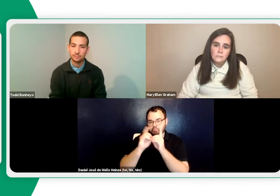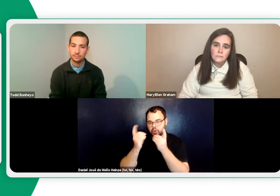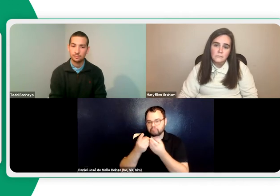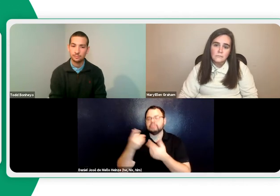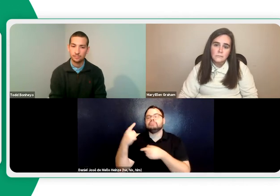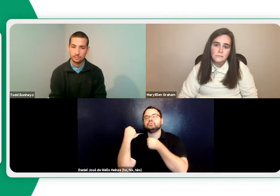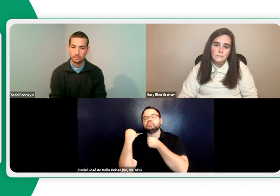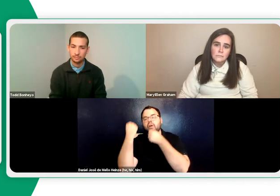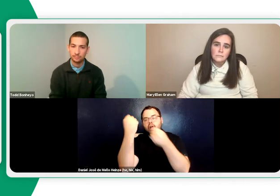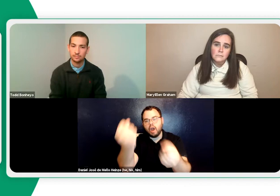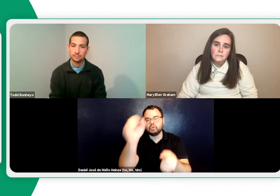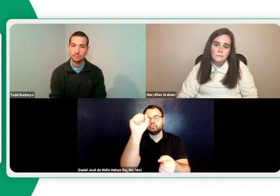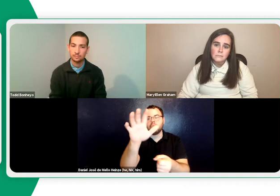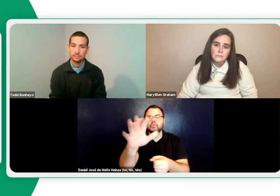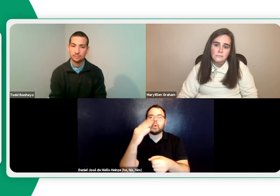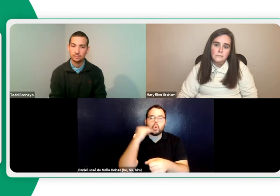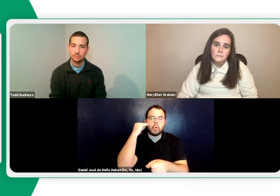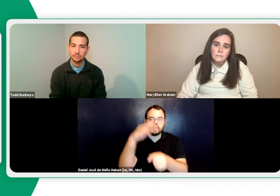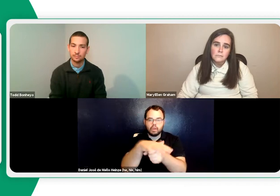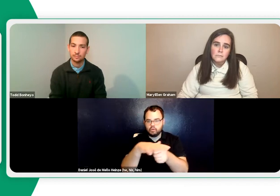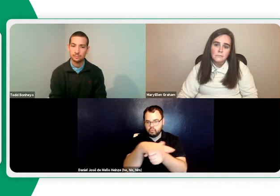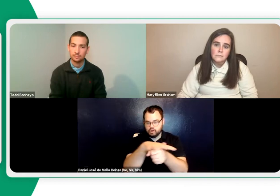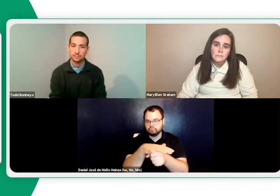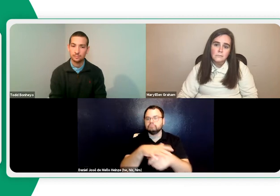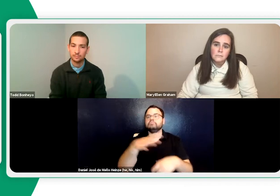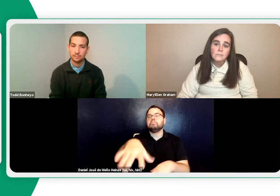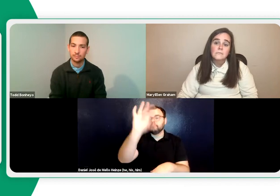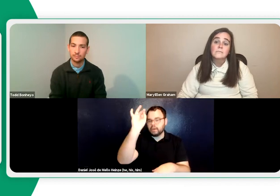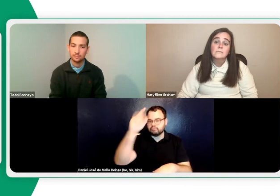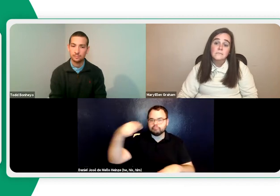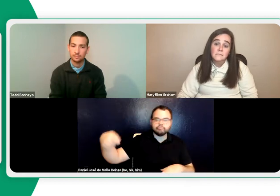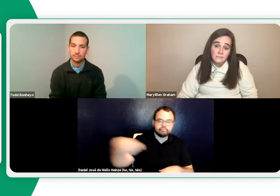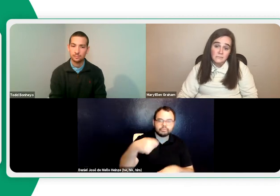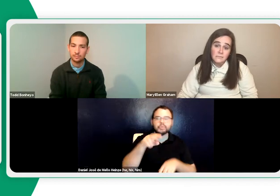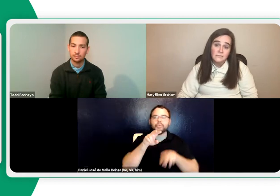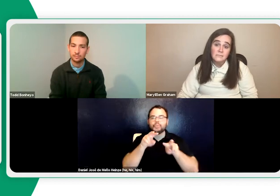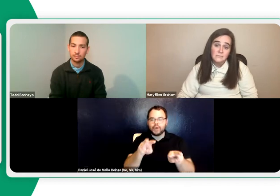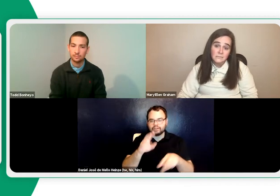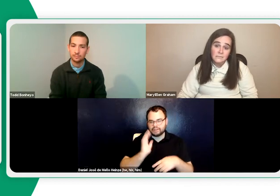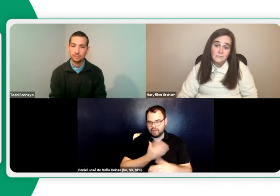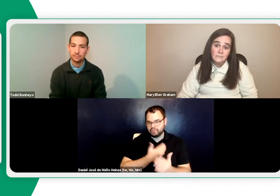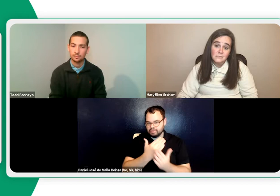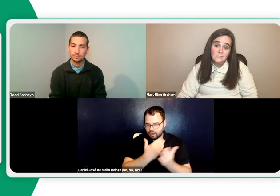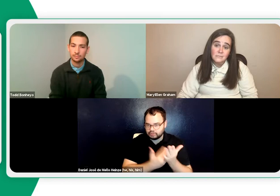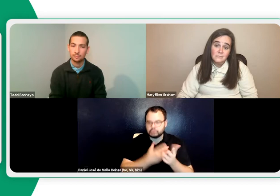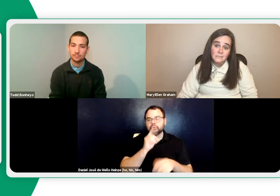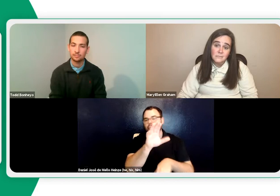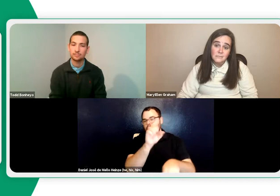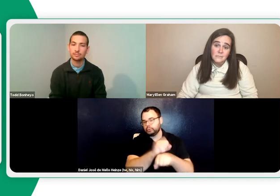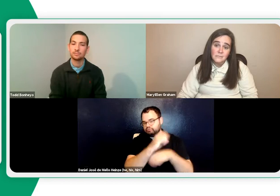And our school has a department that's responsible for driving and dropping off these resources to our students.